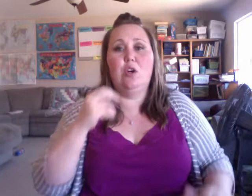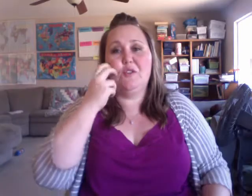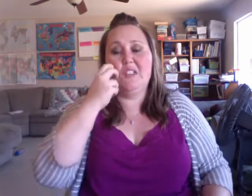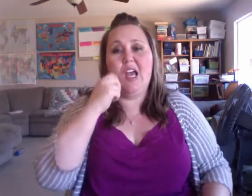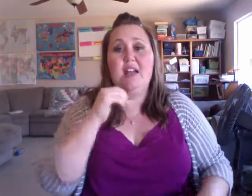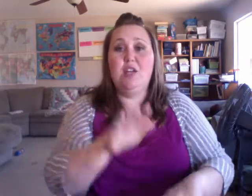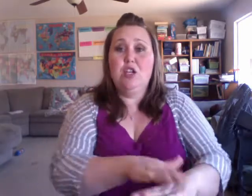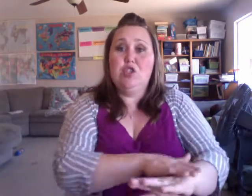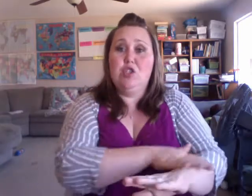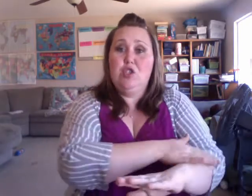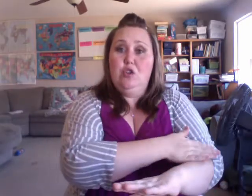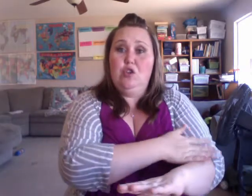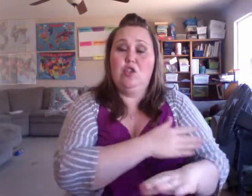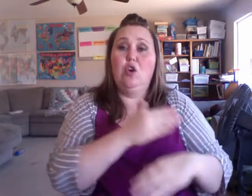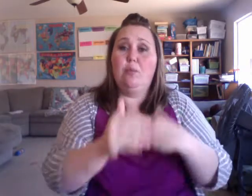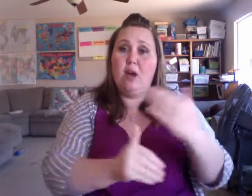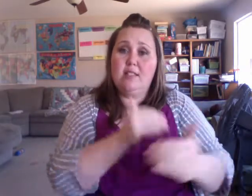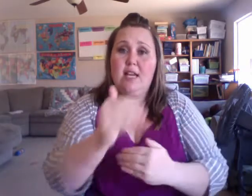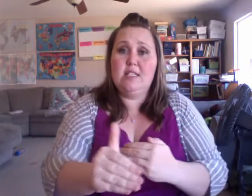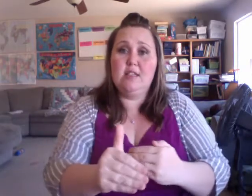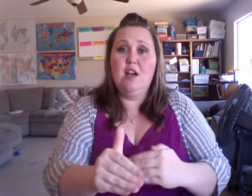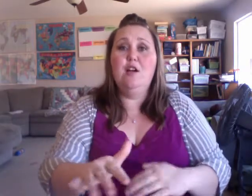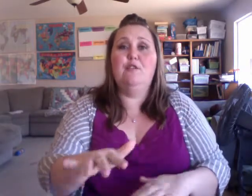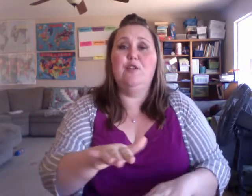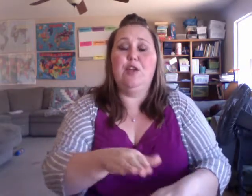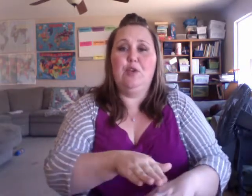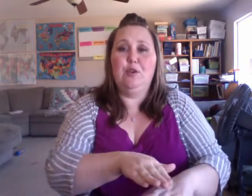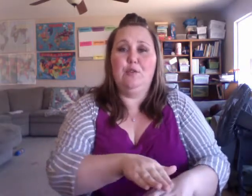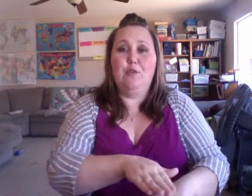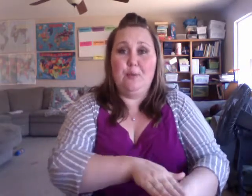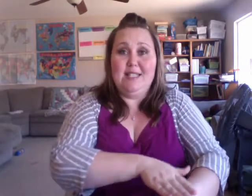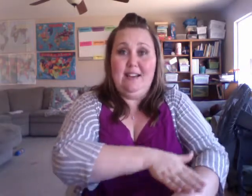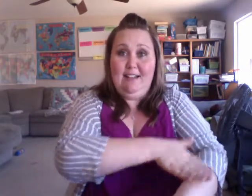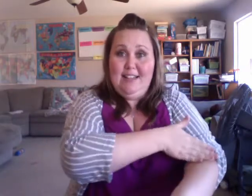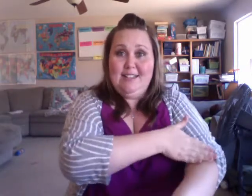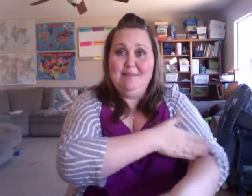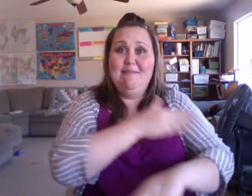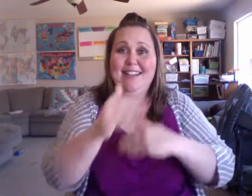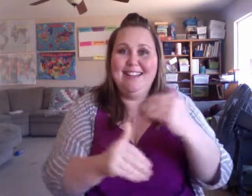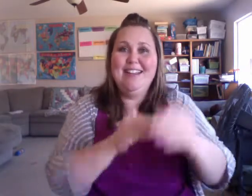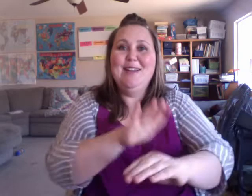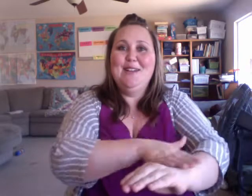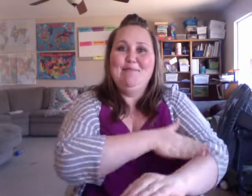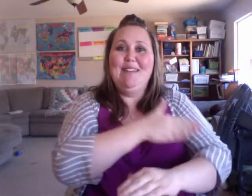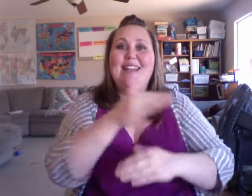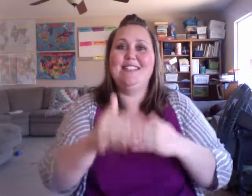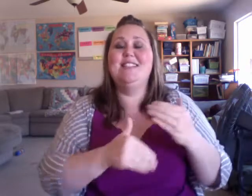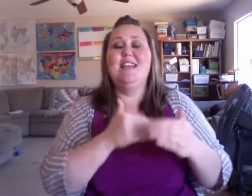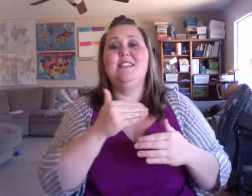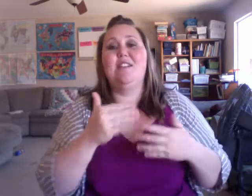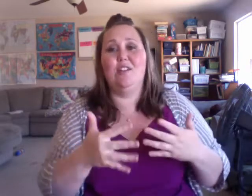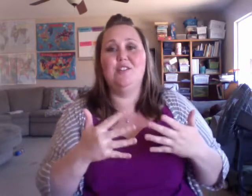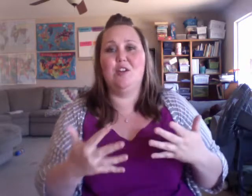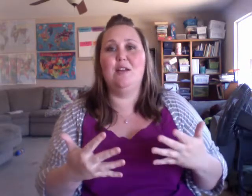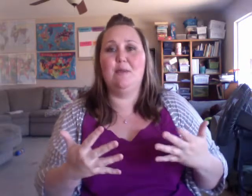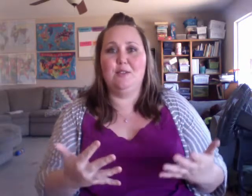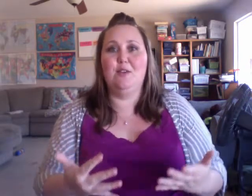also sign slow process for uniformitarianism because it's also talking about slow